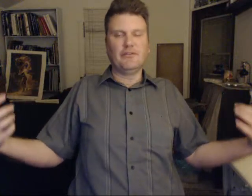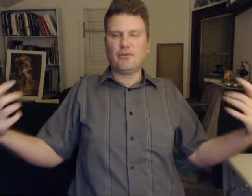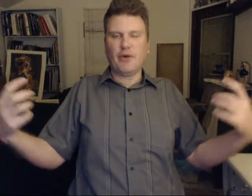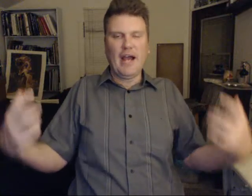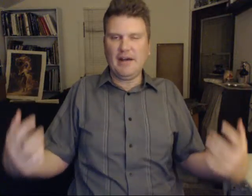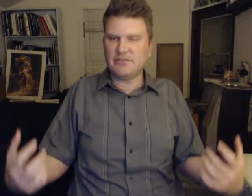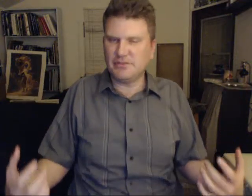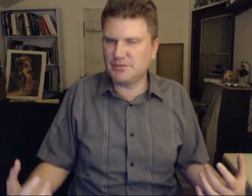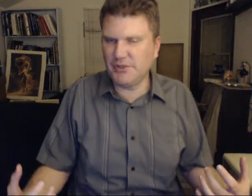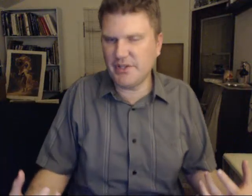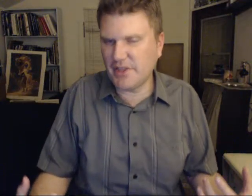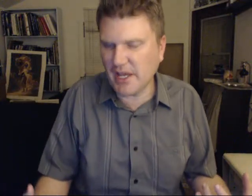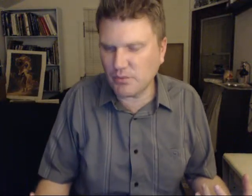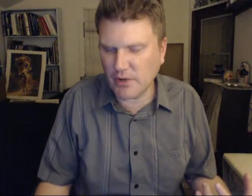craft. Let's put it that way.